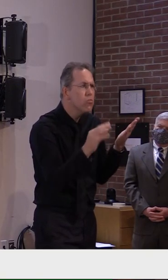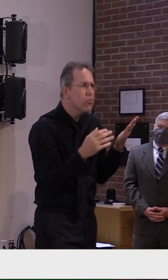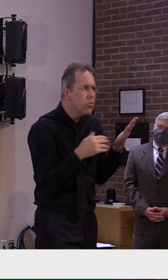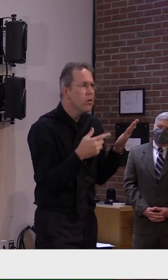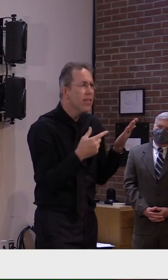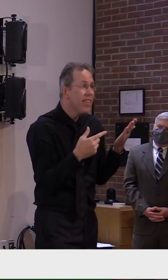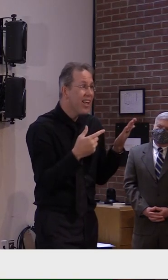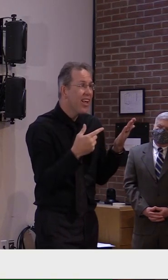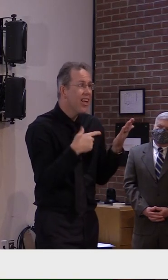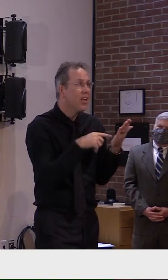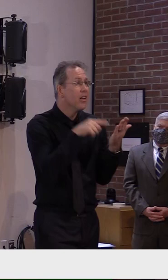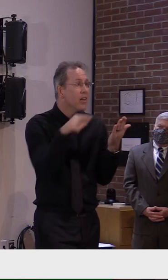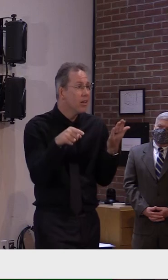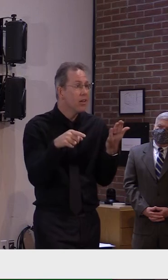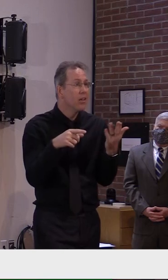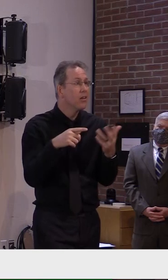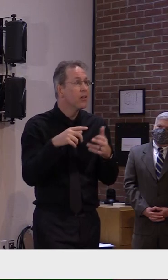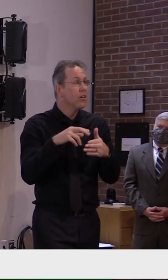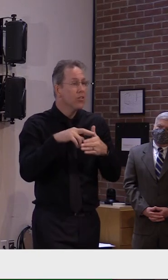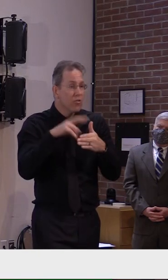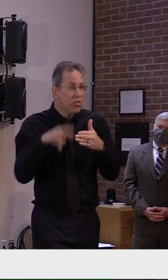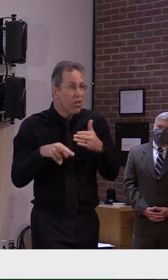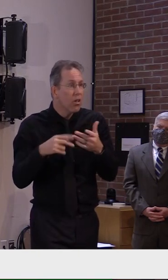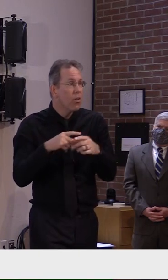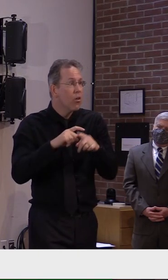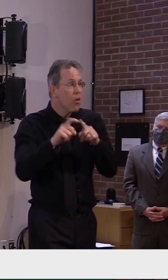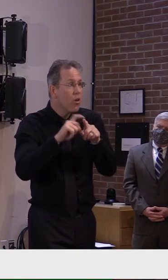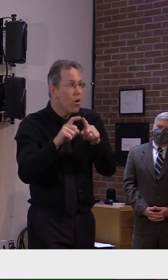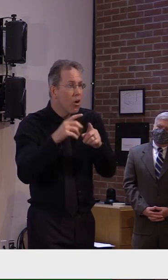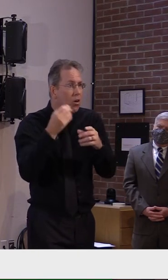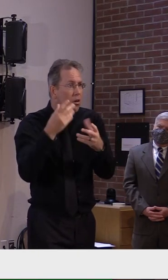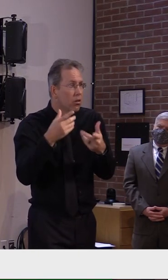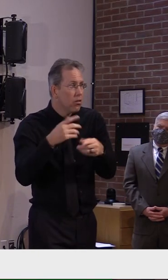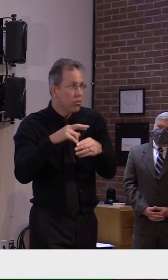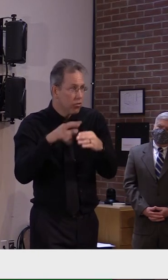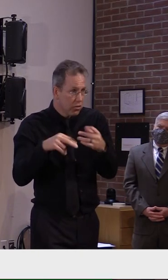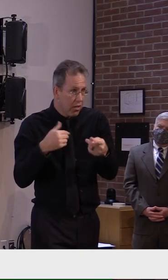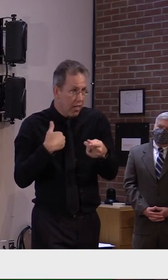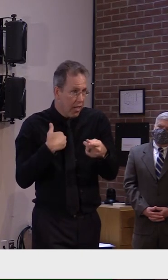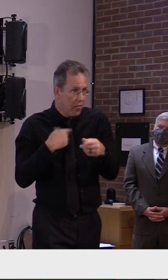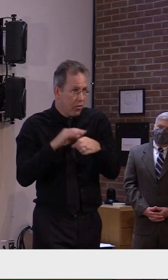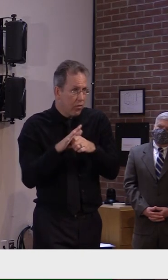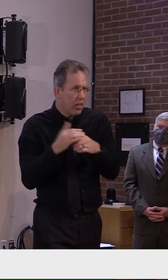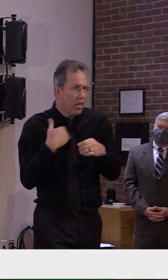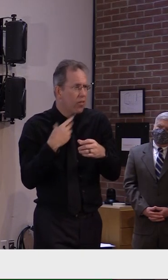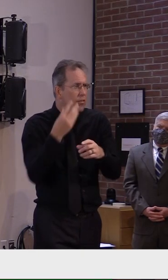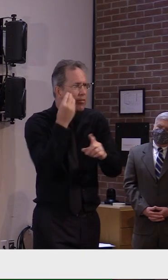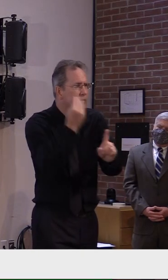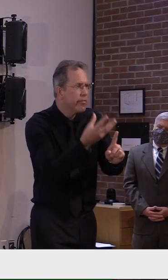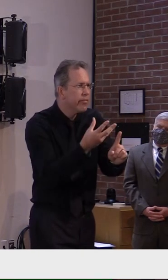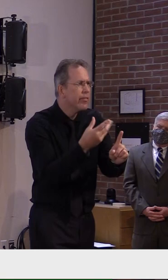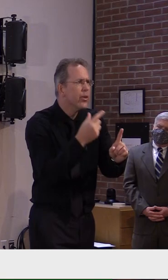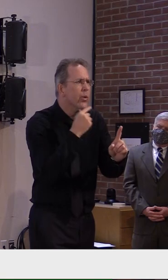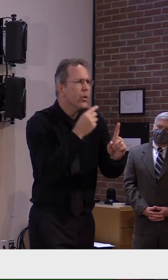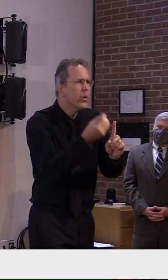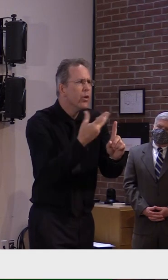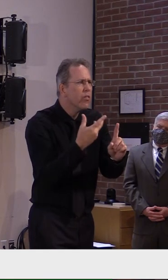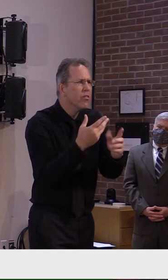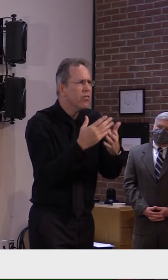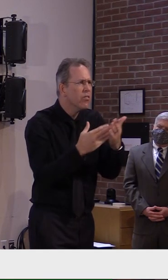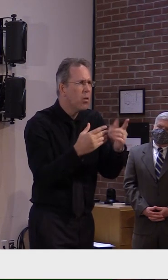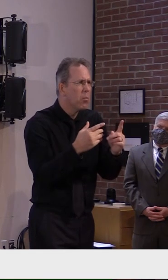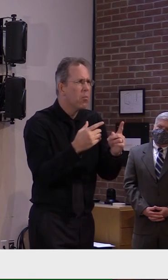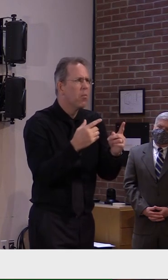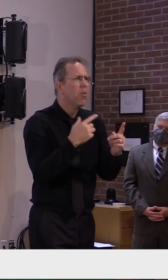is in the high 80s, I believe, right now, which is still sort of the admiration of all of those around us.